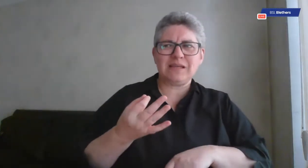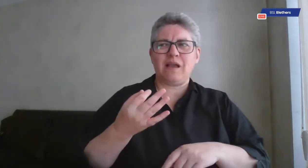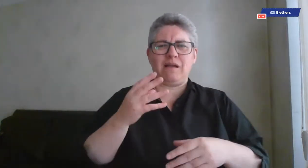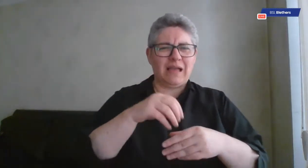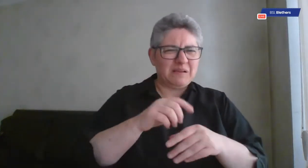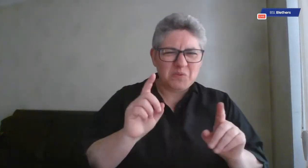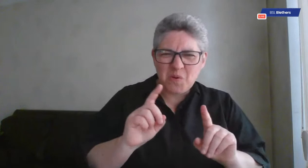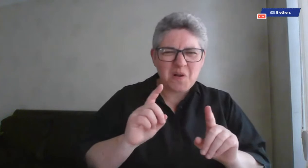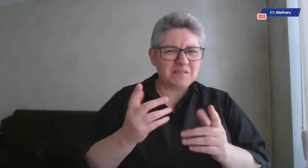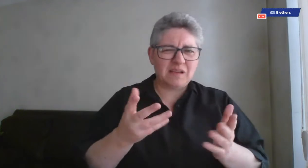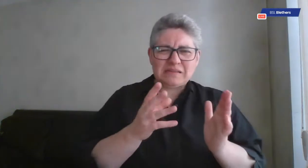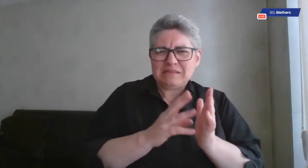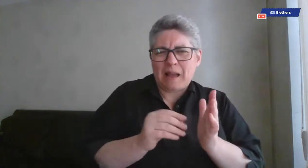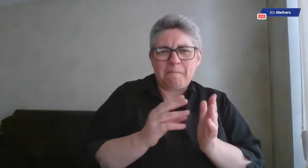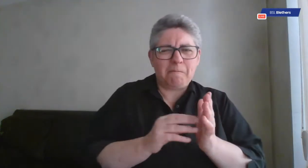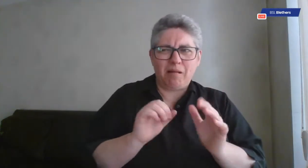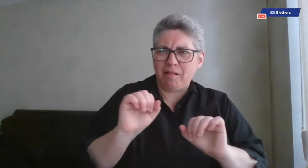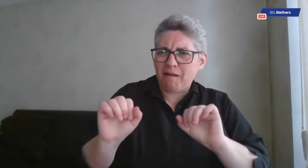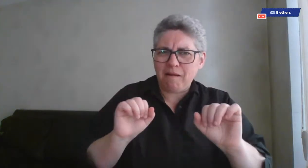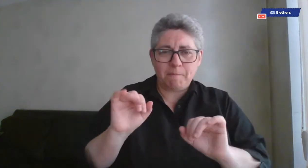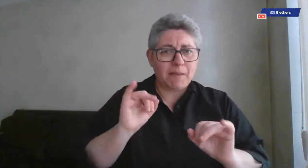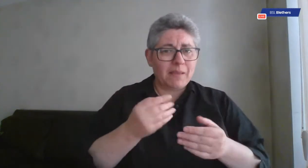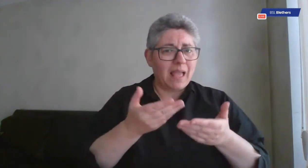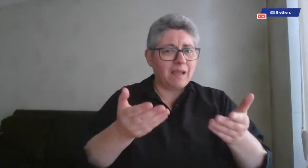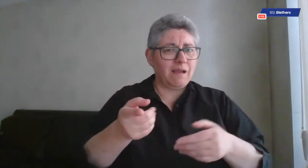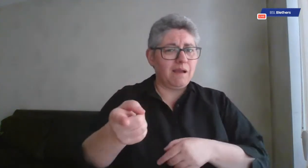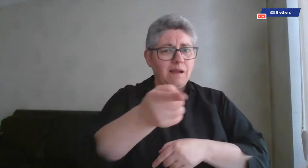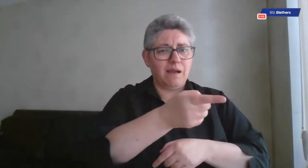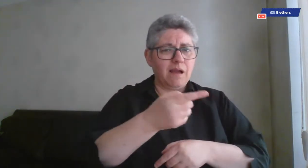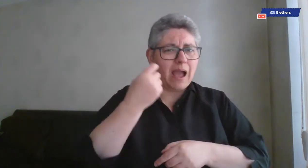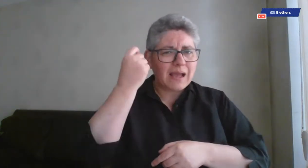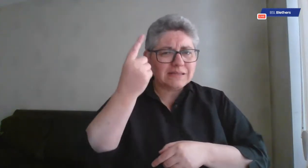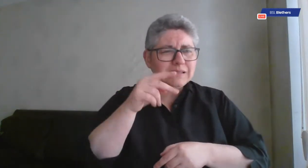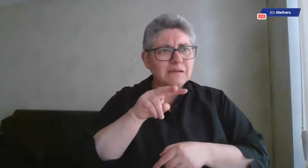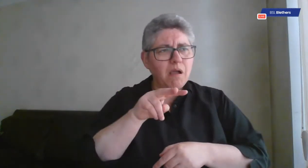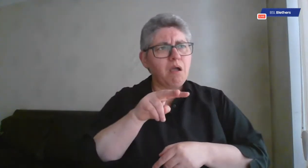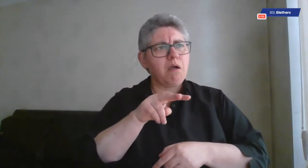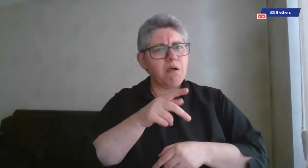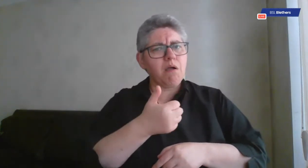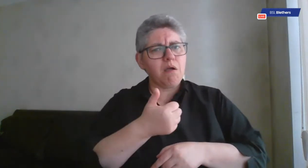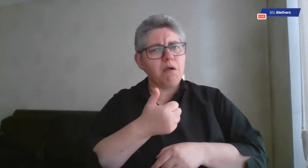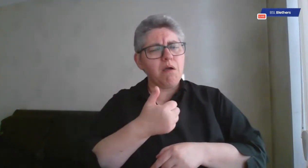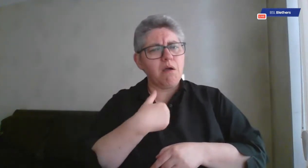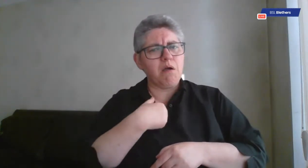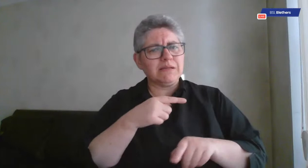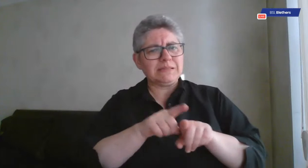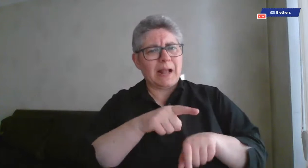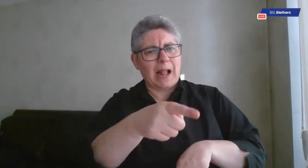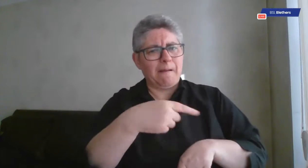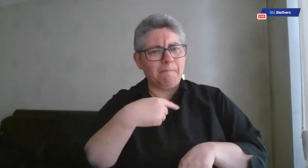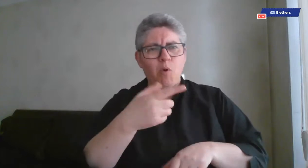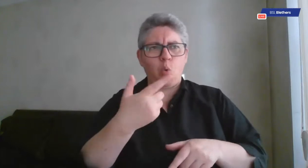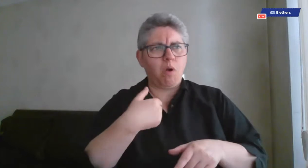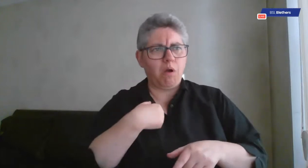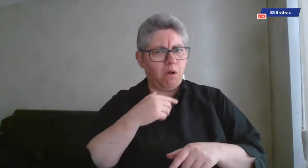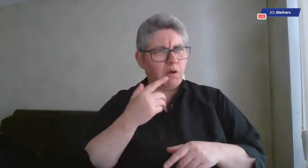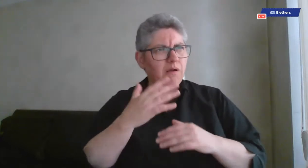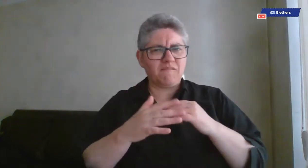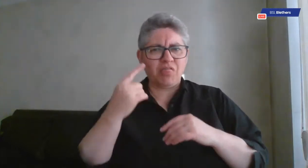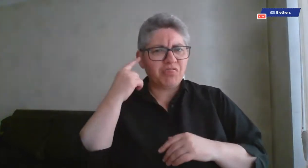All of them have had experience of volunteering in different arenas and perhaps their input will